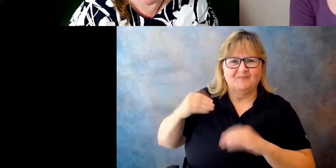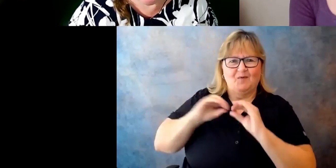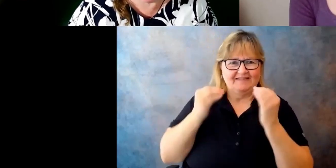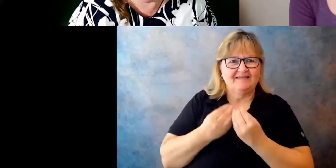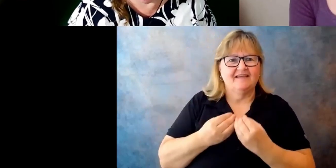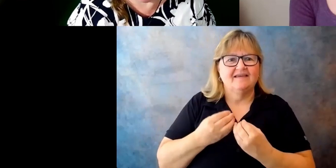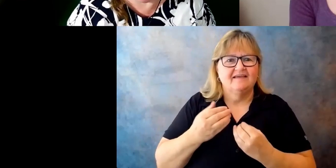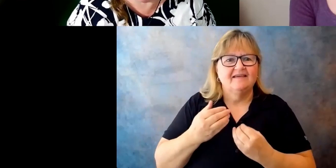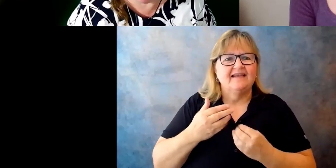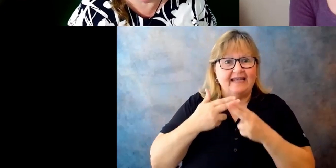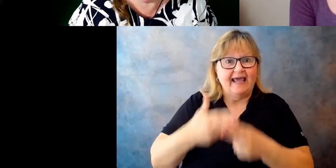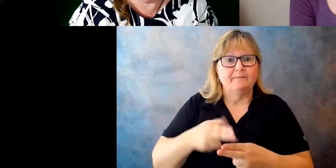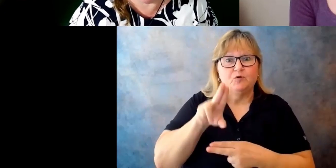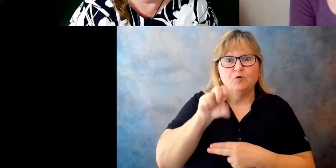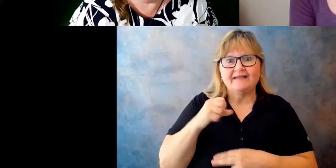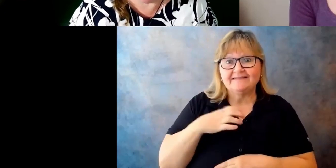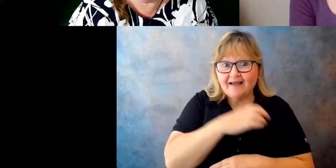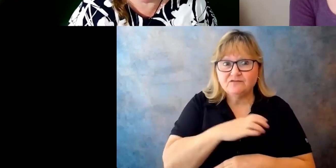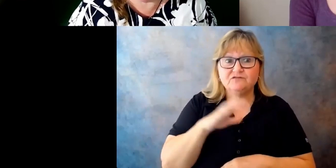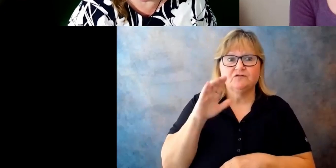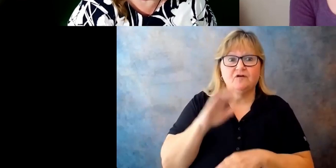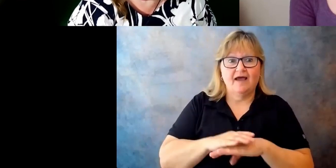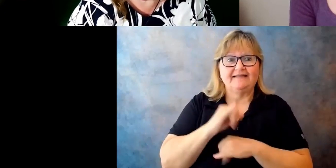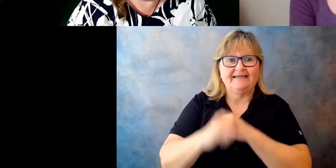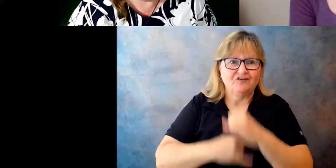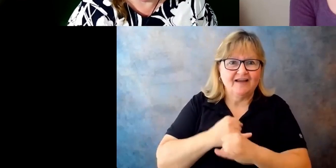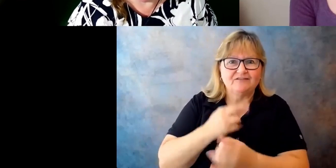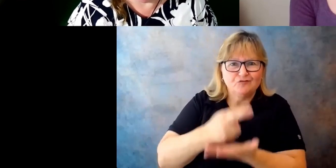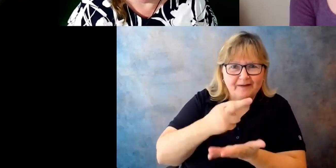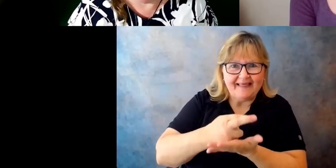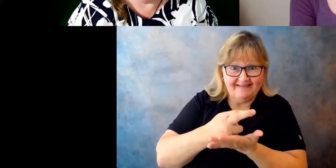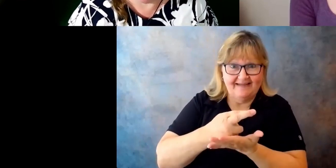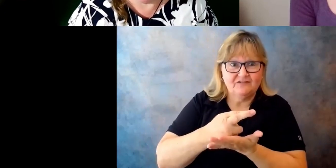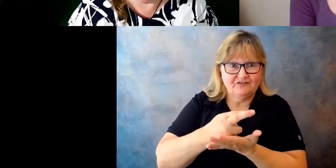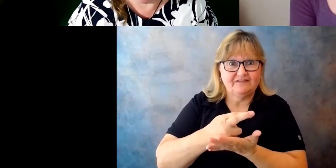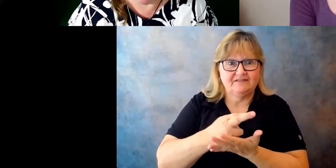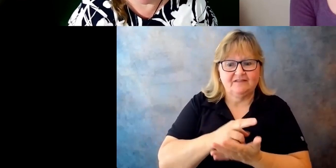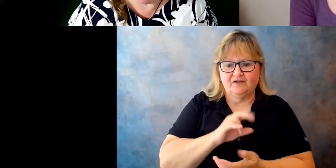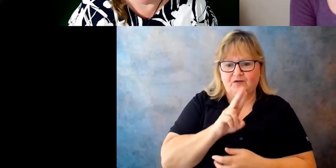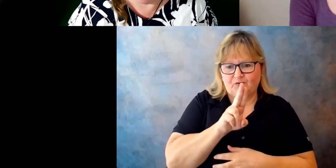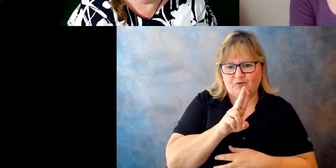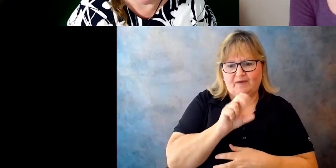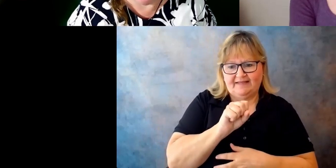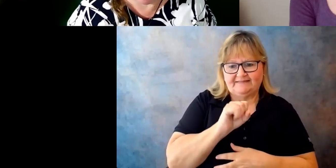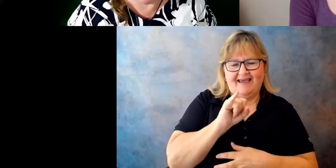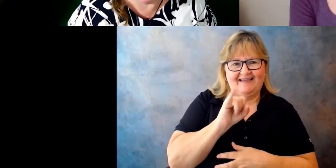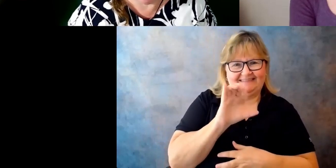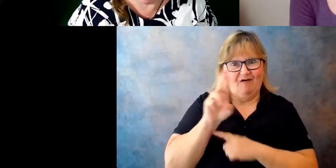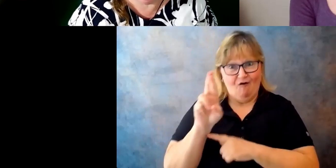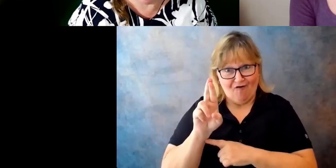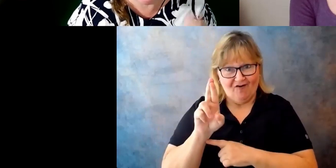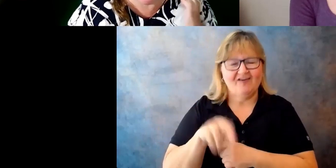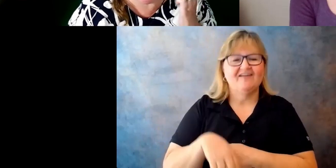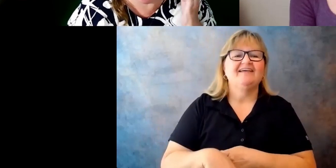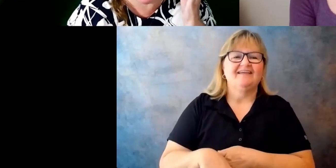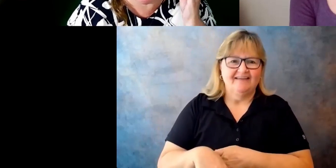.S. Council on International Rehabilitation, or USER. The first USER came to life during the efforts of